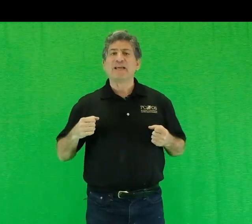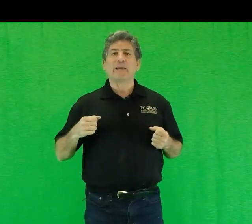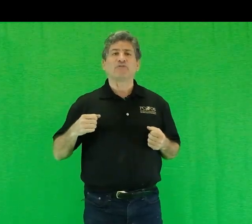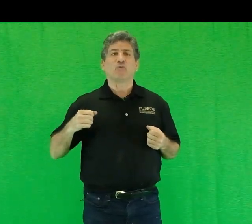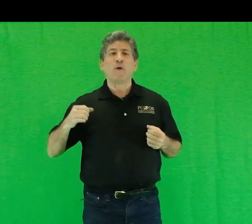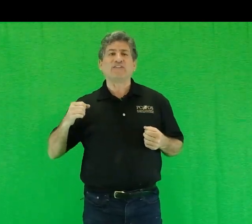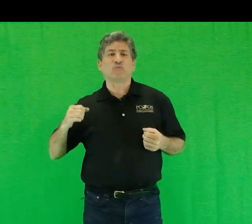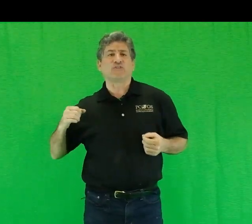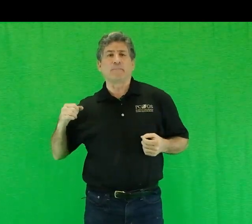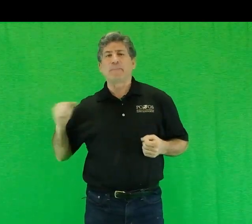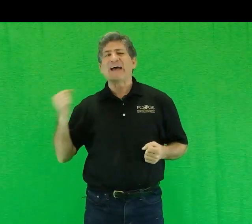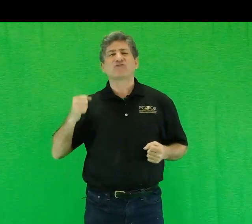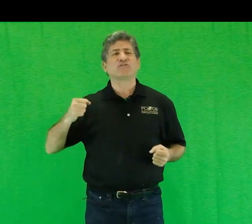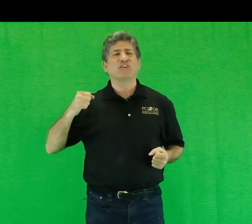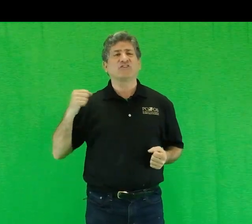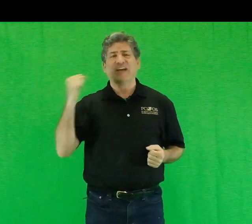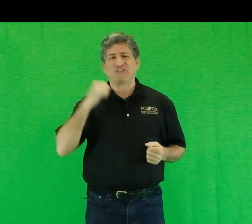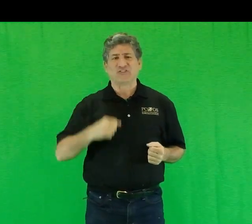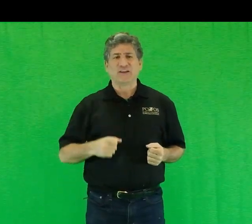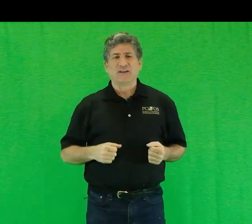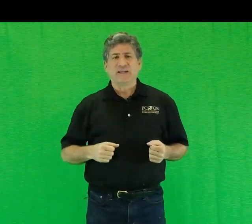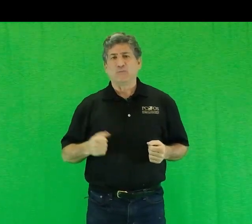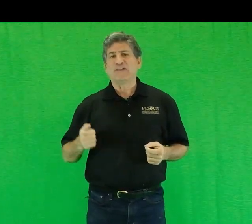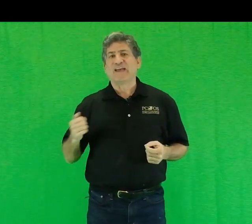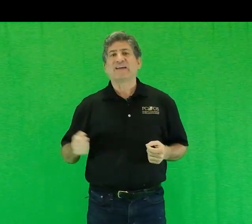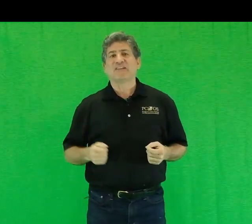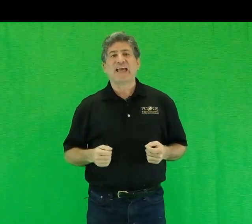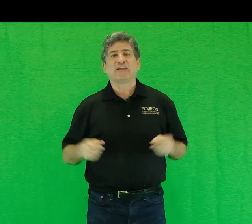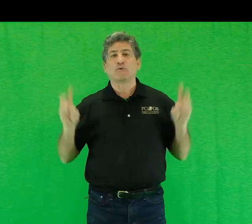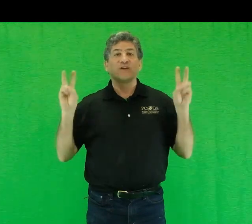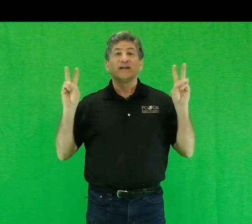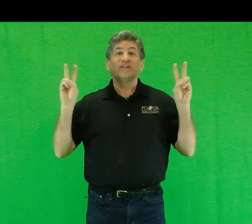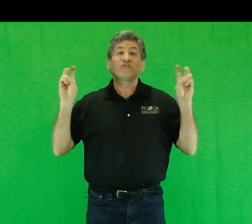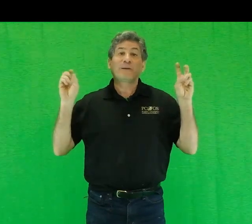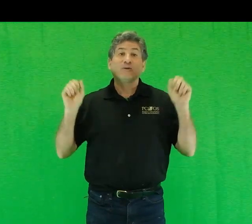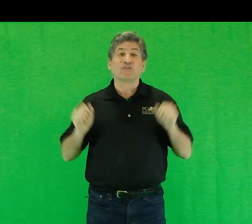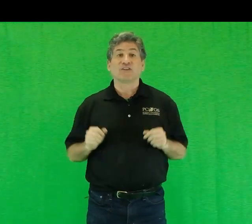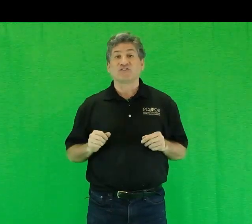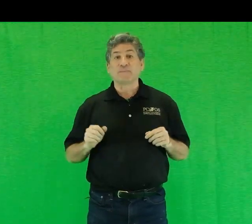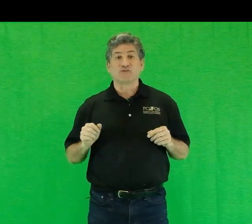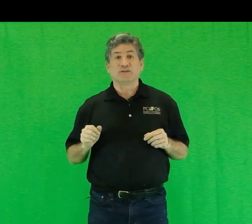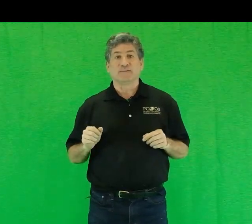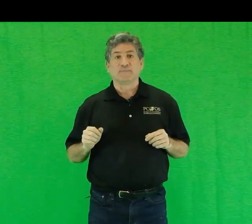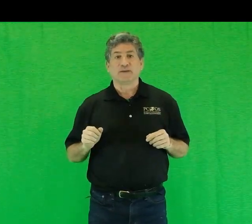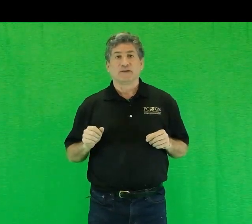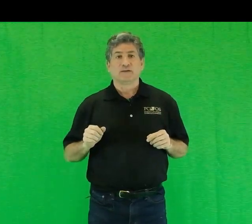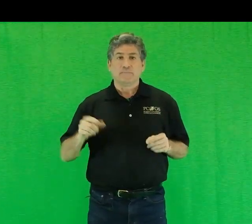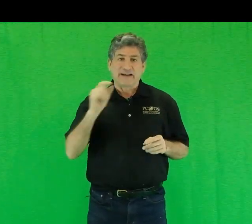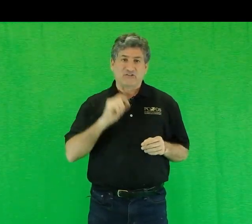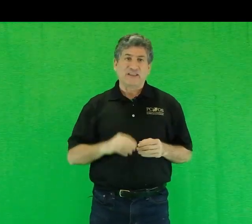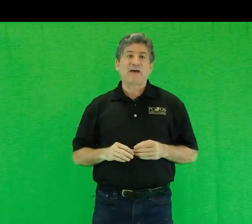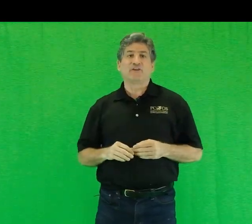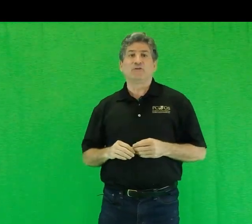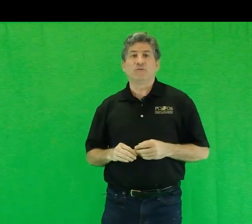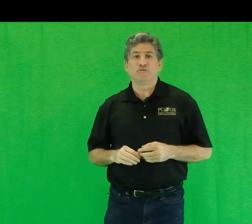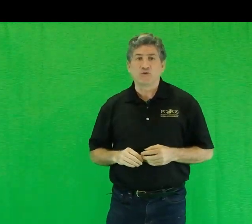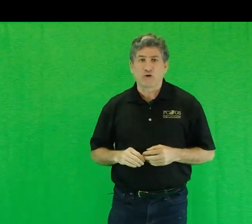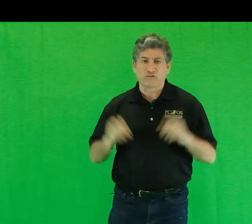being able to waste was a badge of success. It went hand in hand with conspicuous consumption. Madison Avenue, New York's